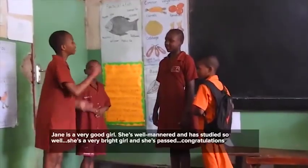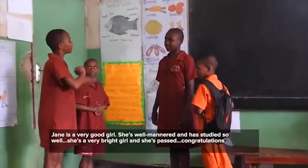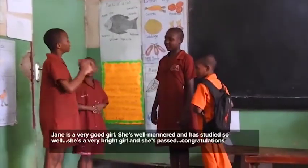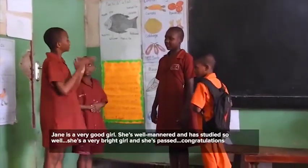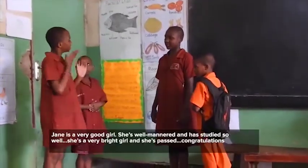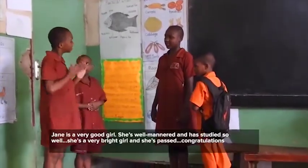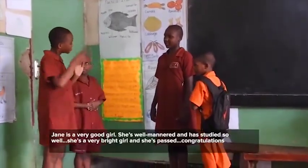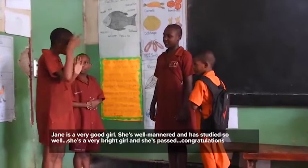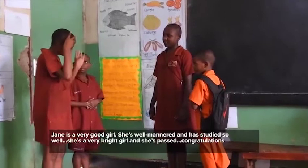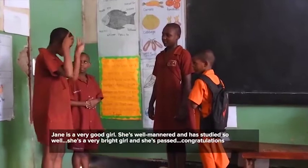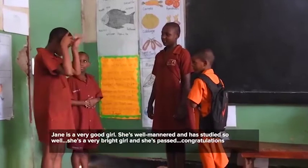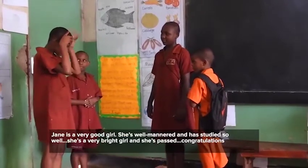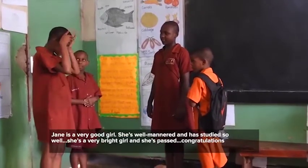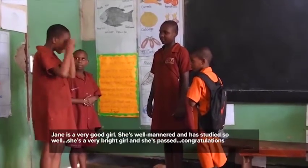Jane is a very good girl.